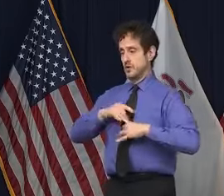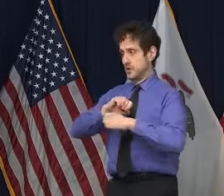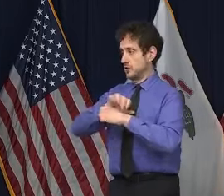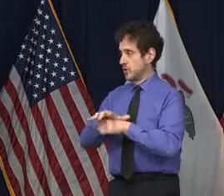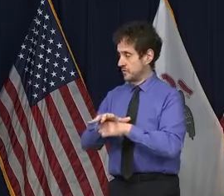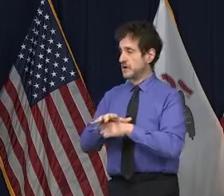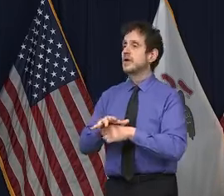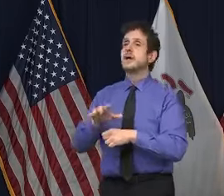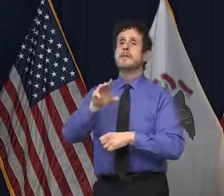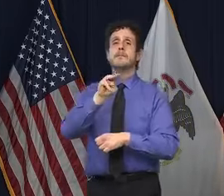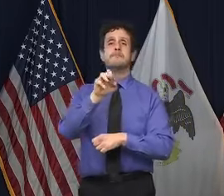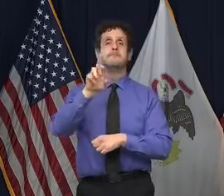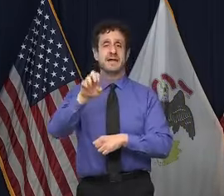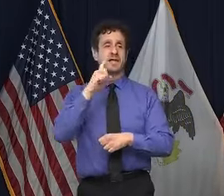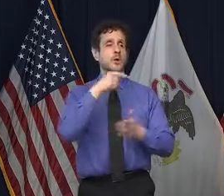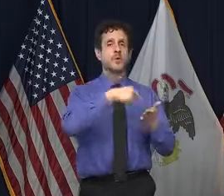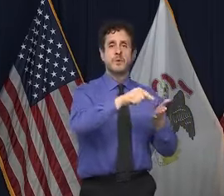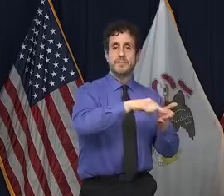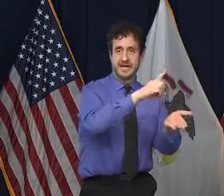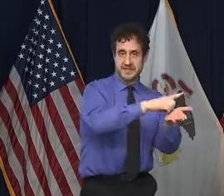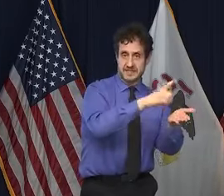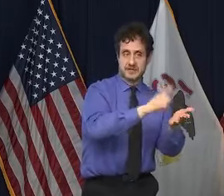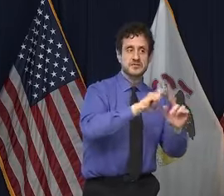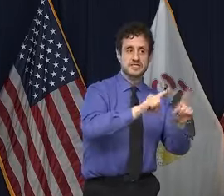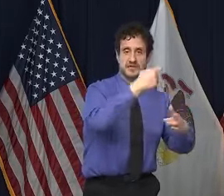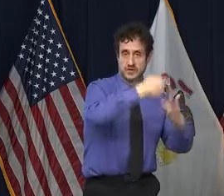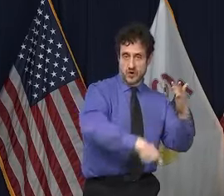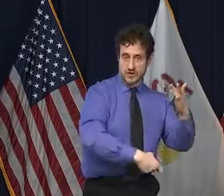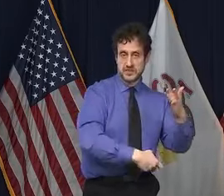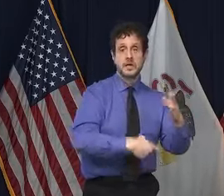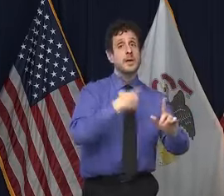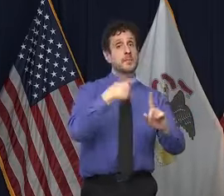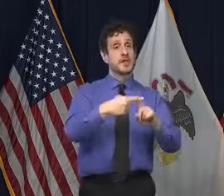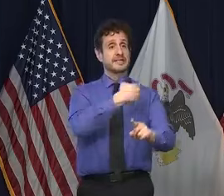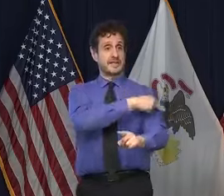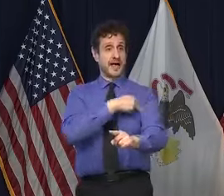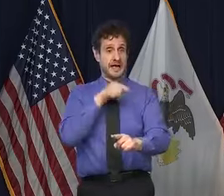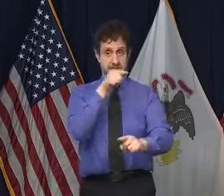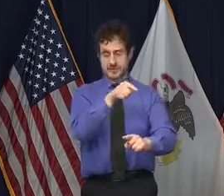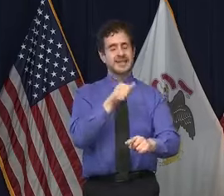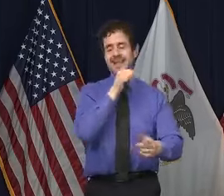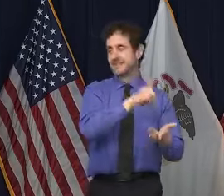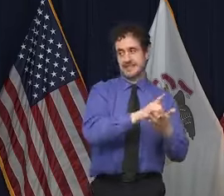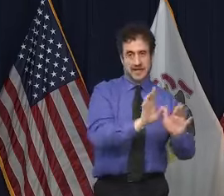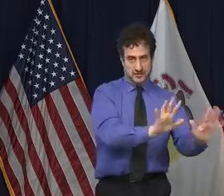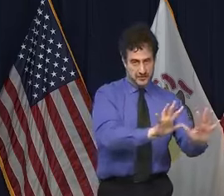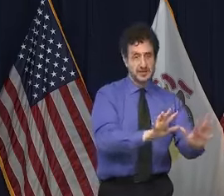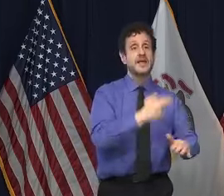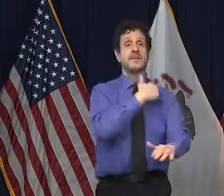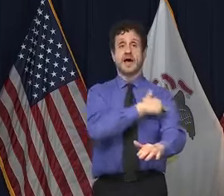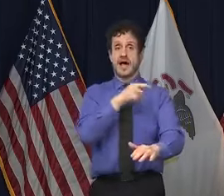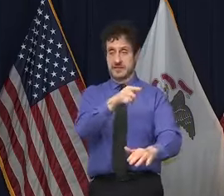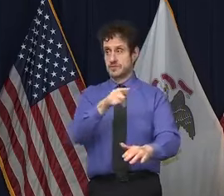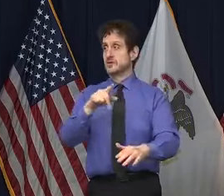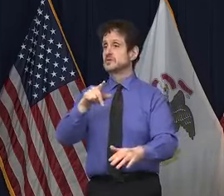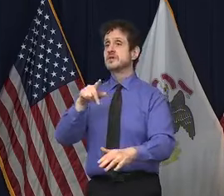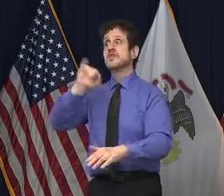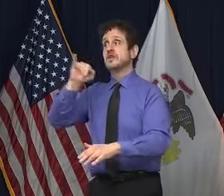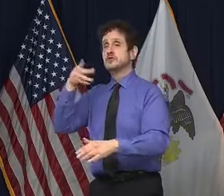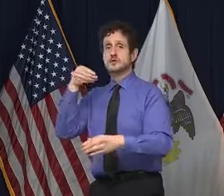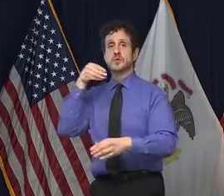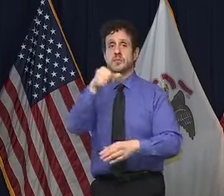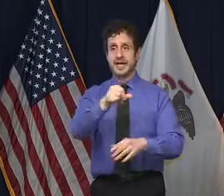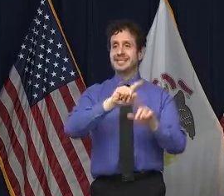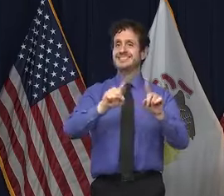get paid at a different rate, not just the doctors, but the hospitals are actually who get paid, not the doctors. The doctors typically are being paid by the